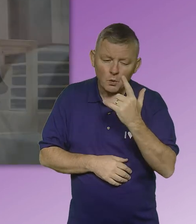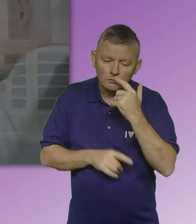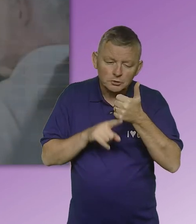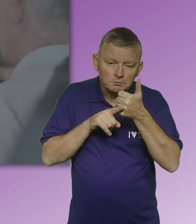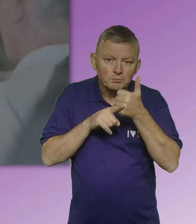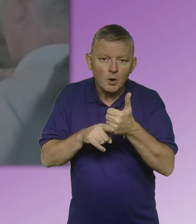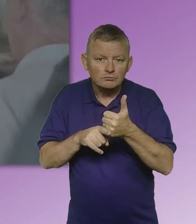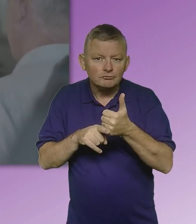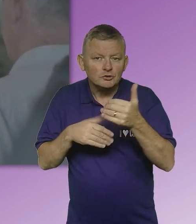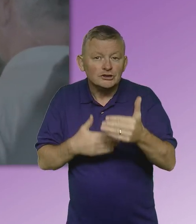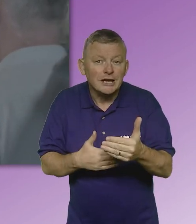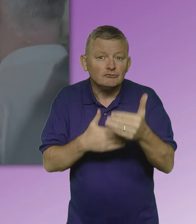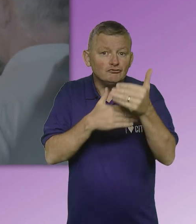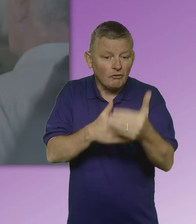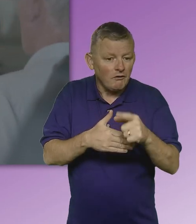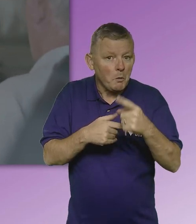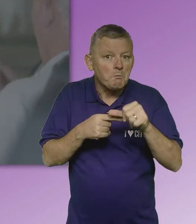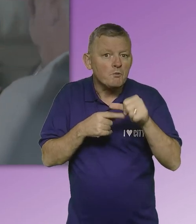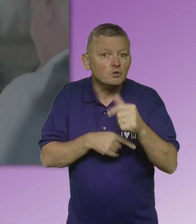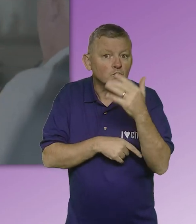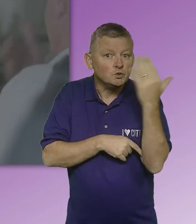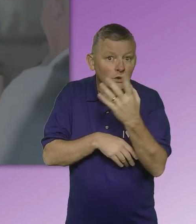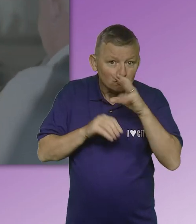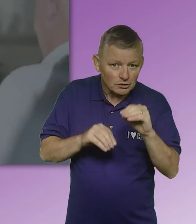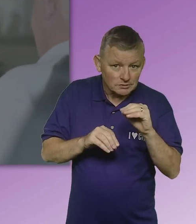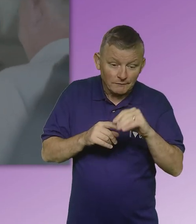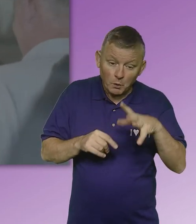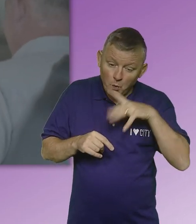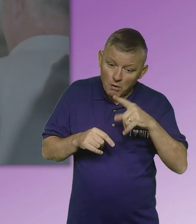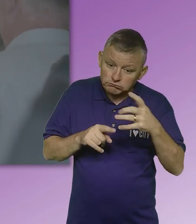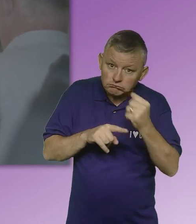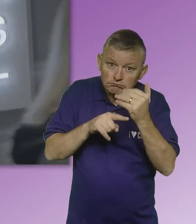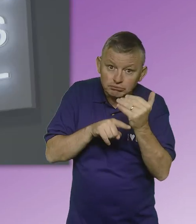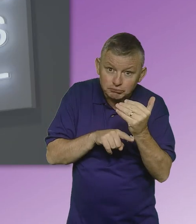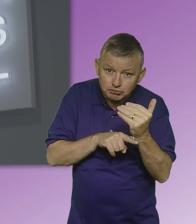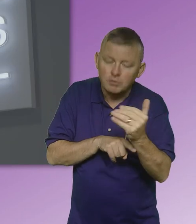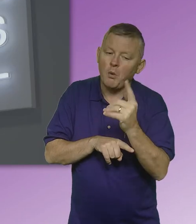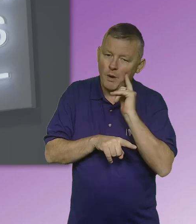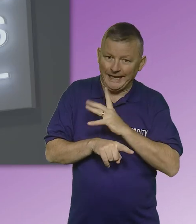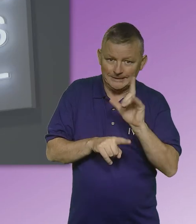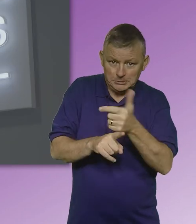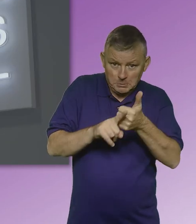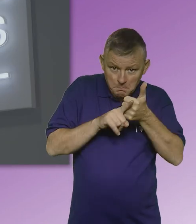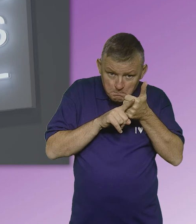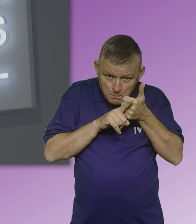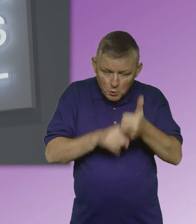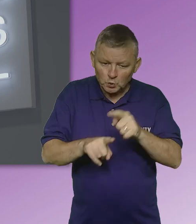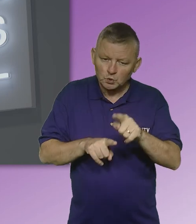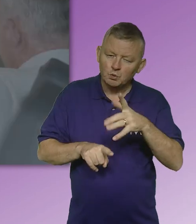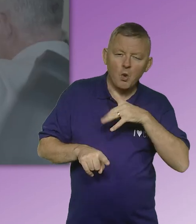will be supported to transition to post-school education if they wish to do so and will receive the support they need to do well in